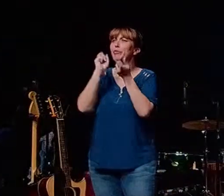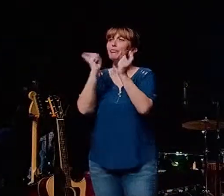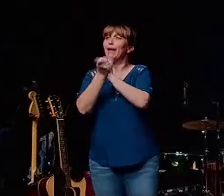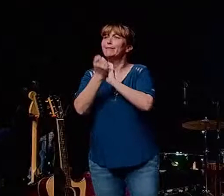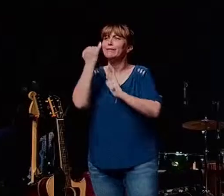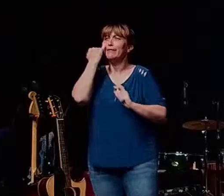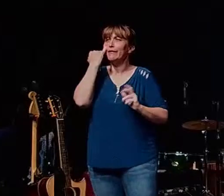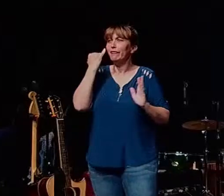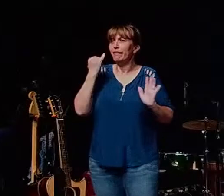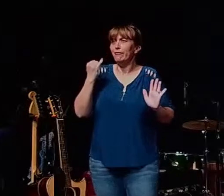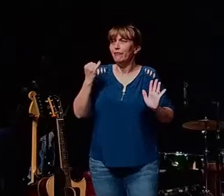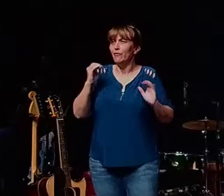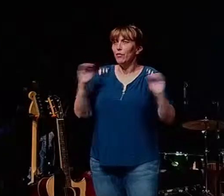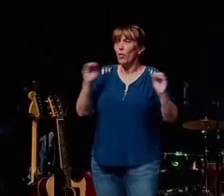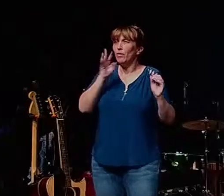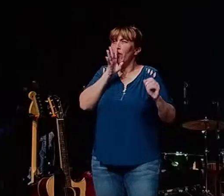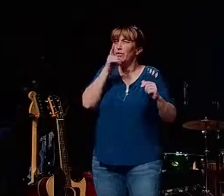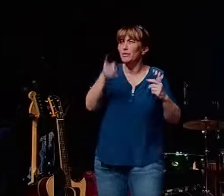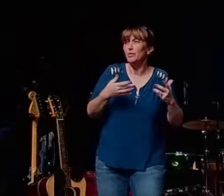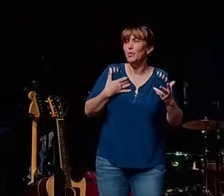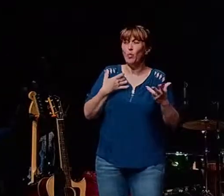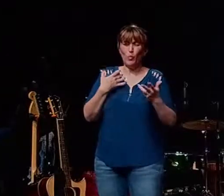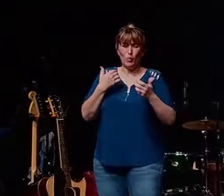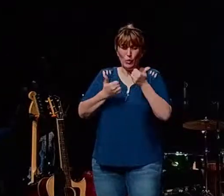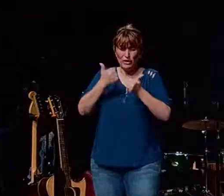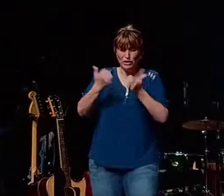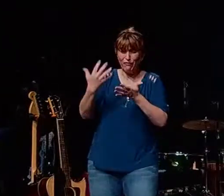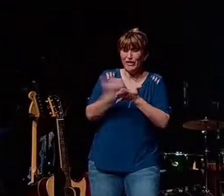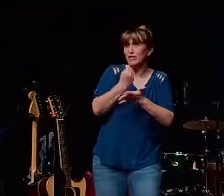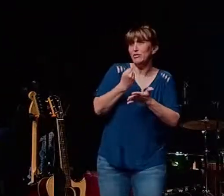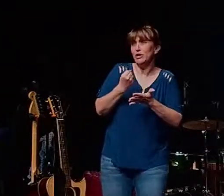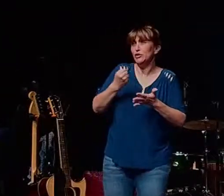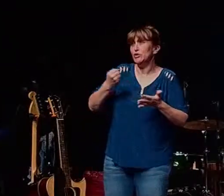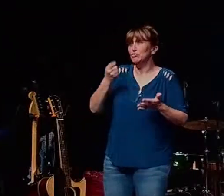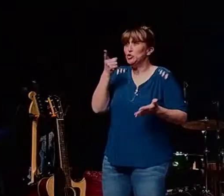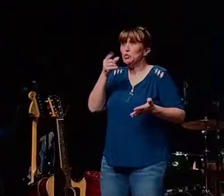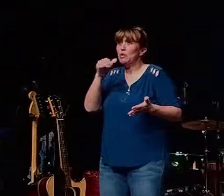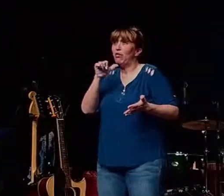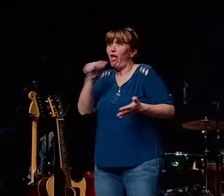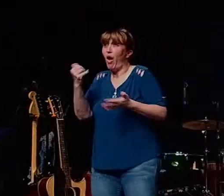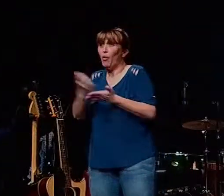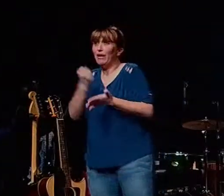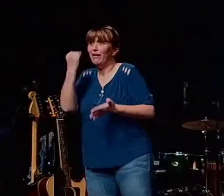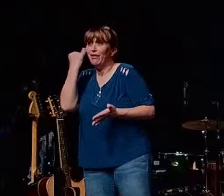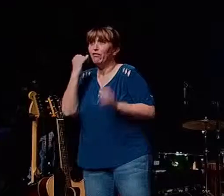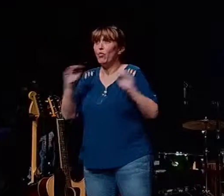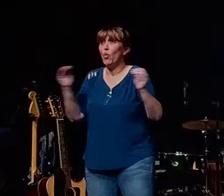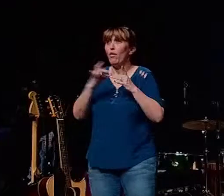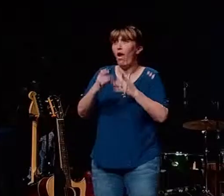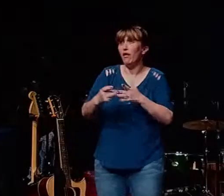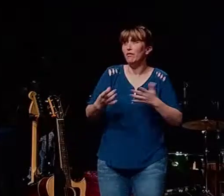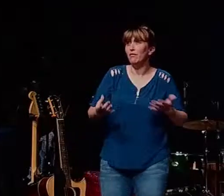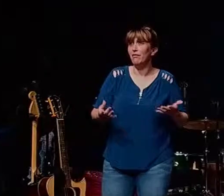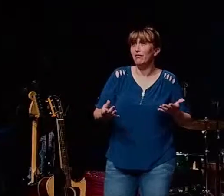what victories you wouldn't have won if people didn't speak to you and were guides to you